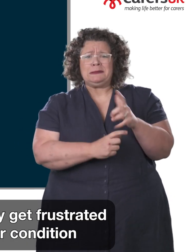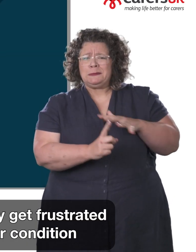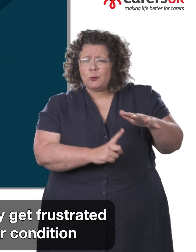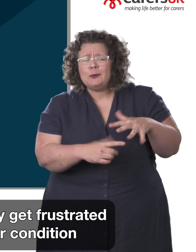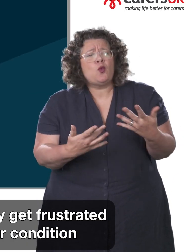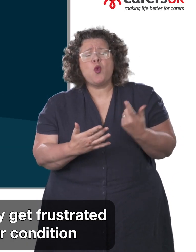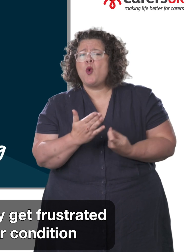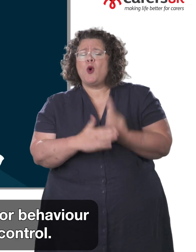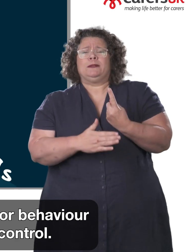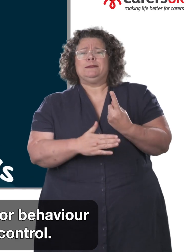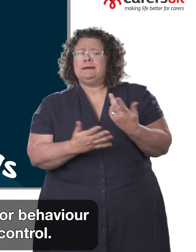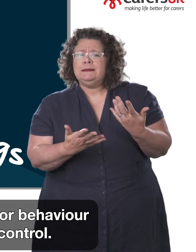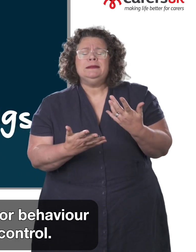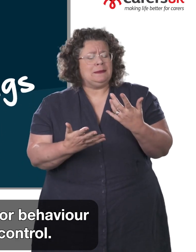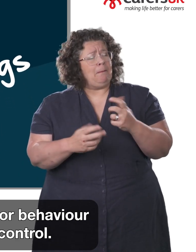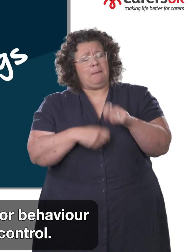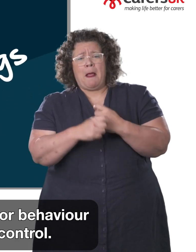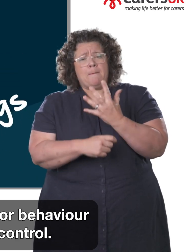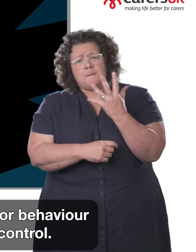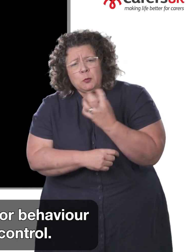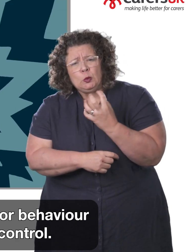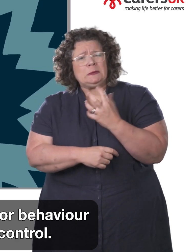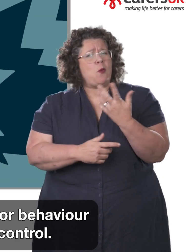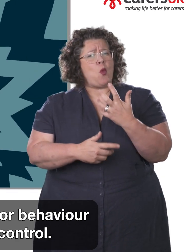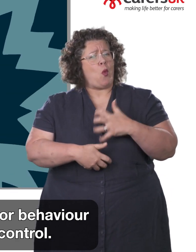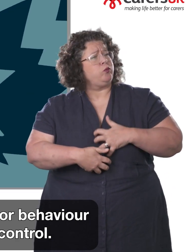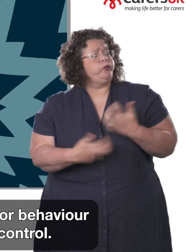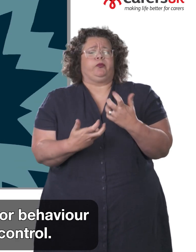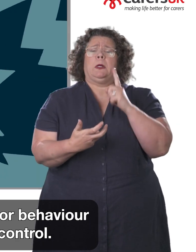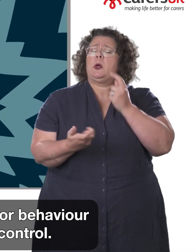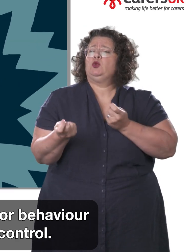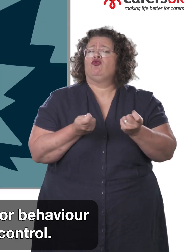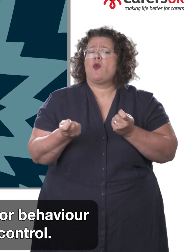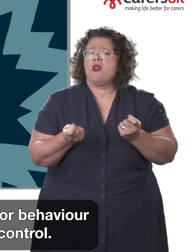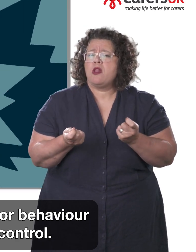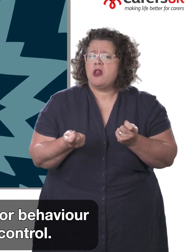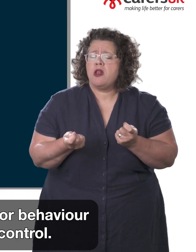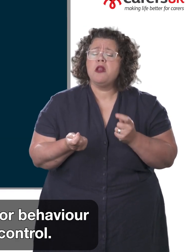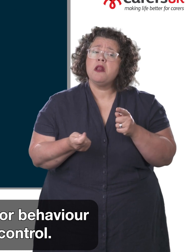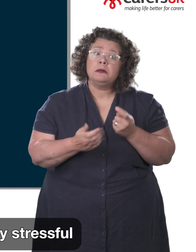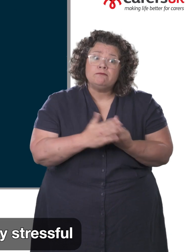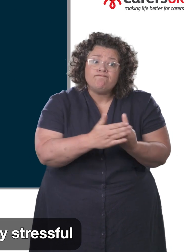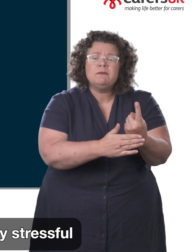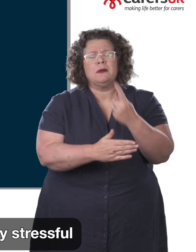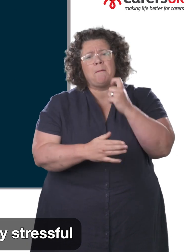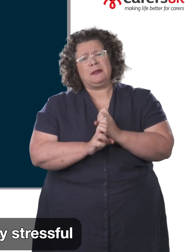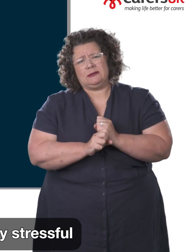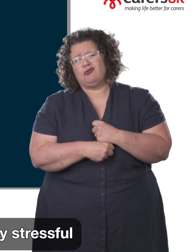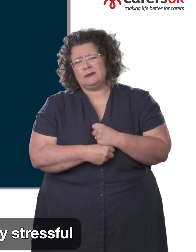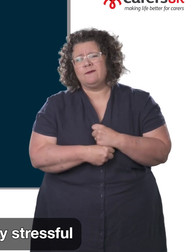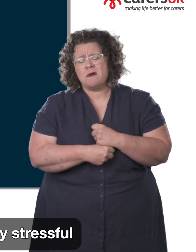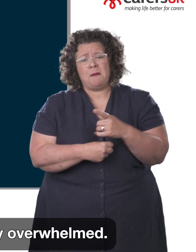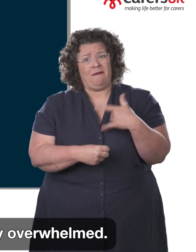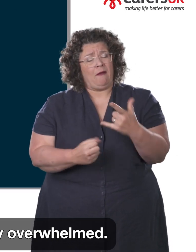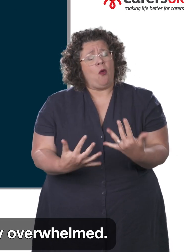situation, or their condition may cause mood swings or behaviour that is beyond their control. These times can be very